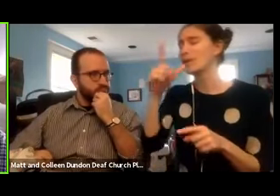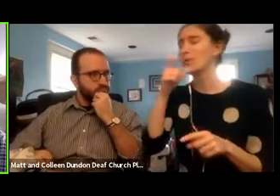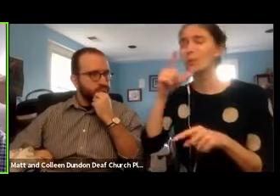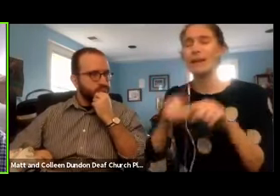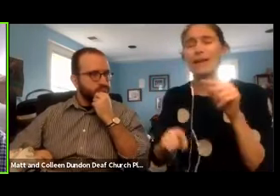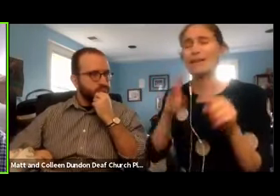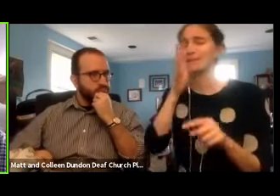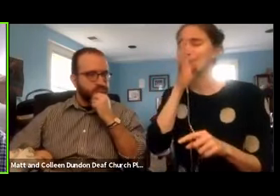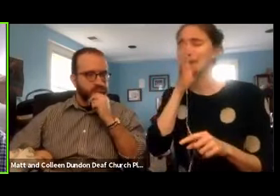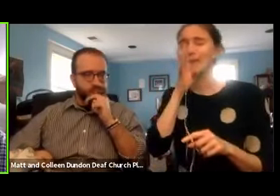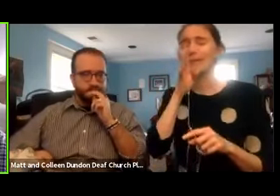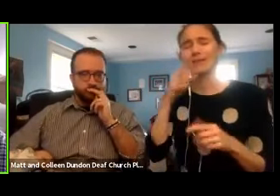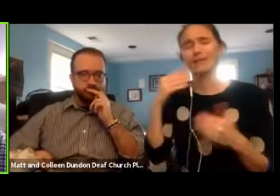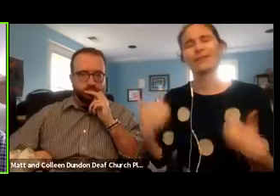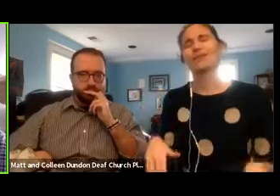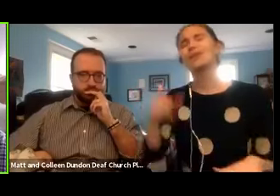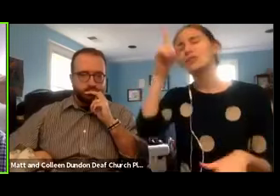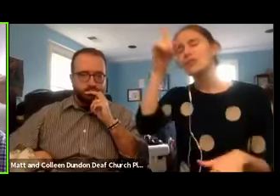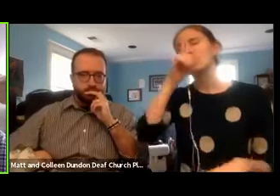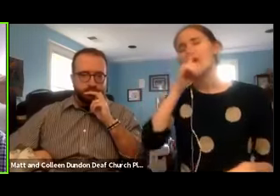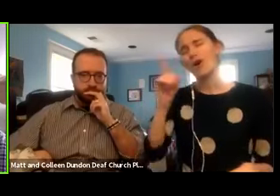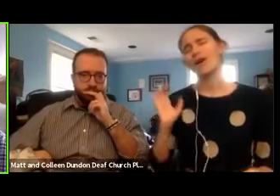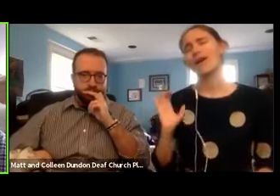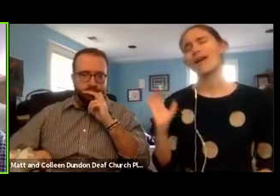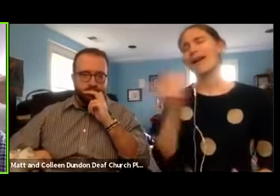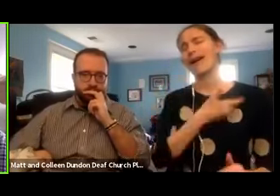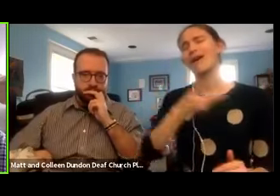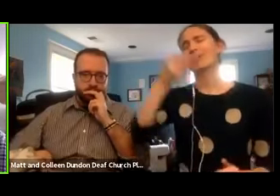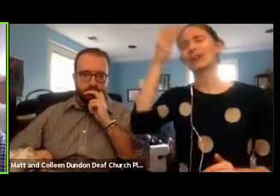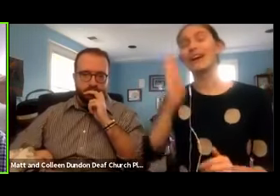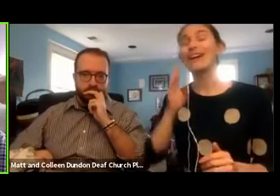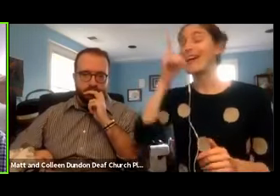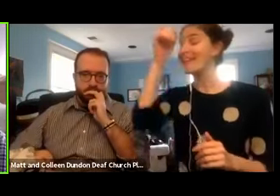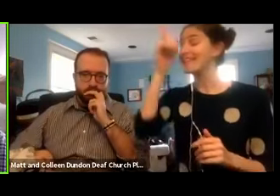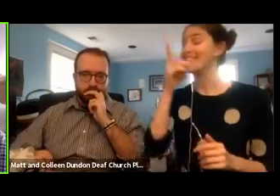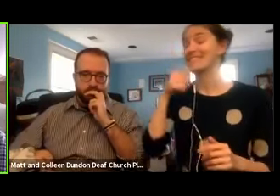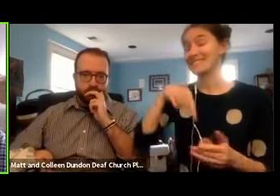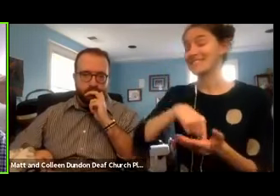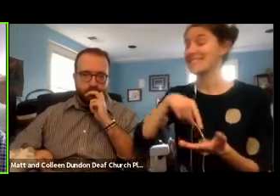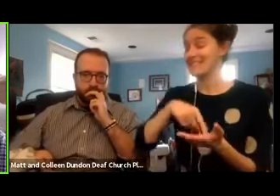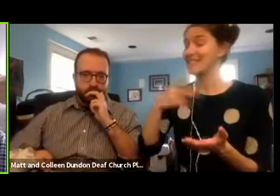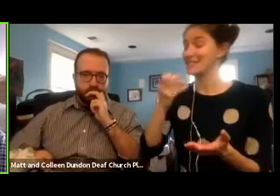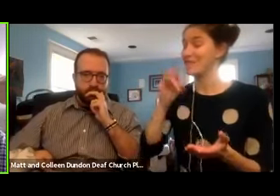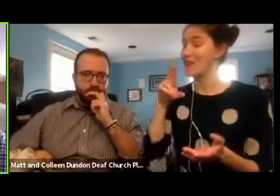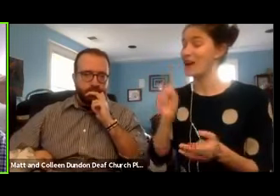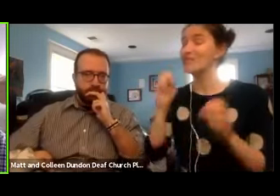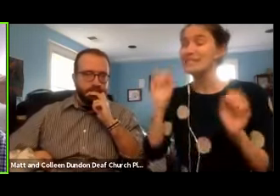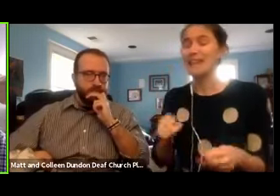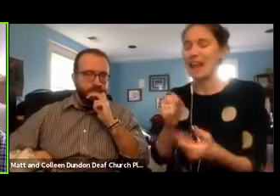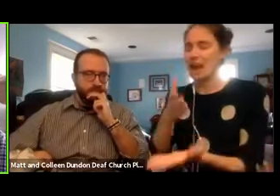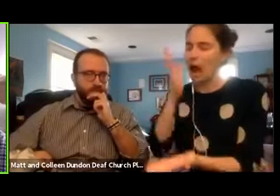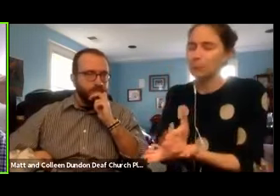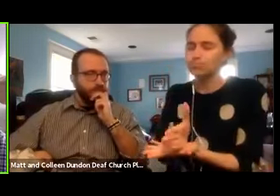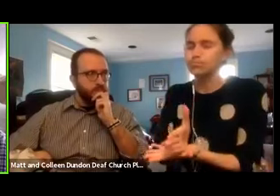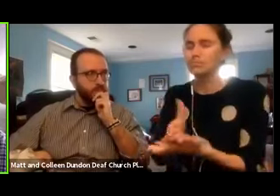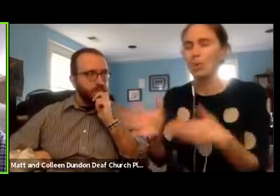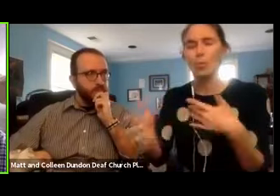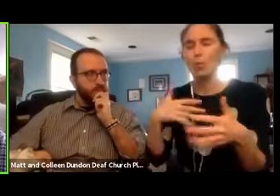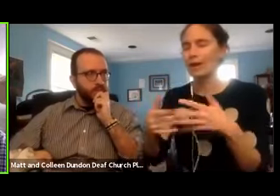God. Father, this virus can be stopped at whatever point you choose. May we never forget